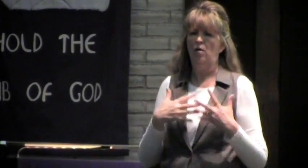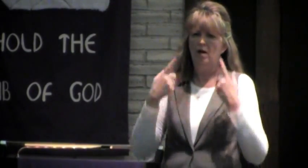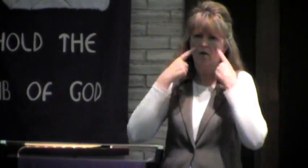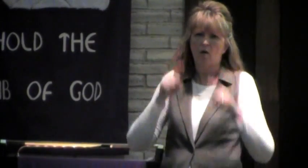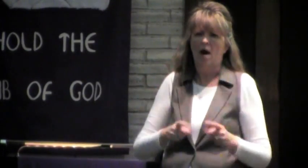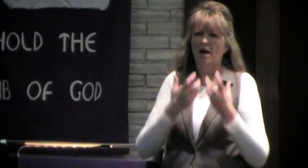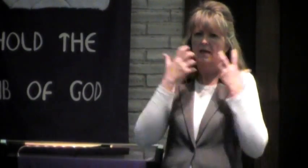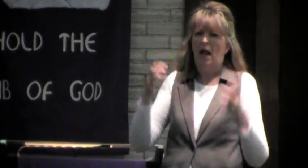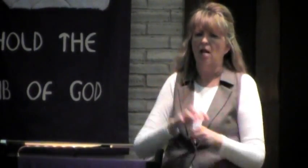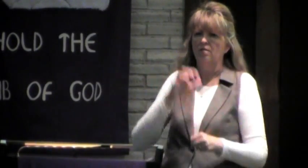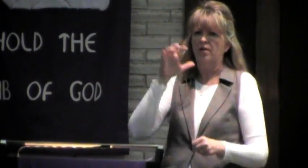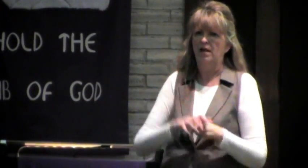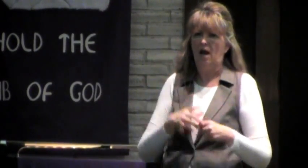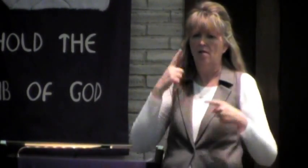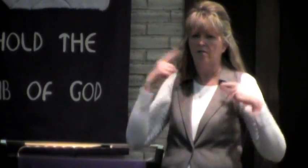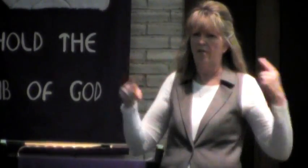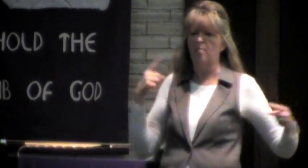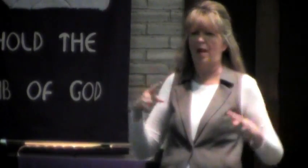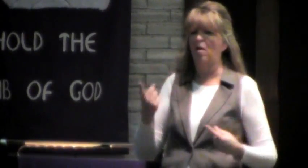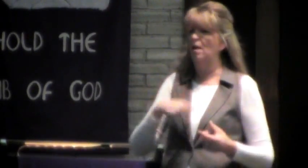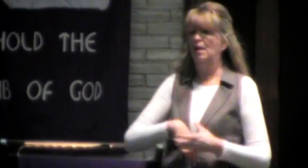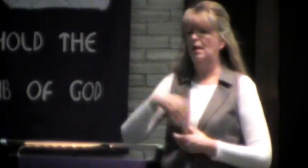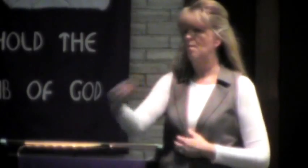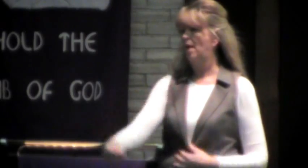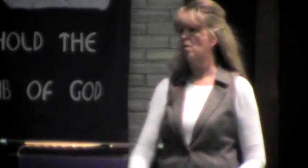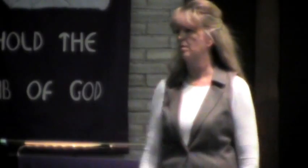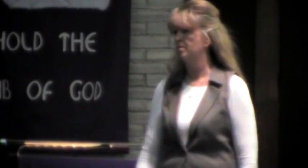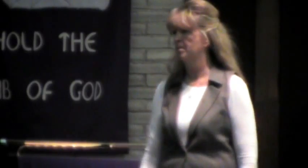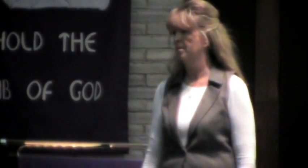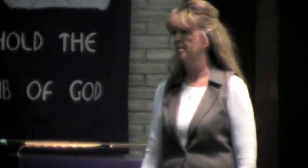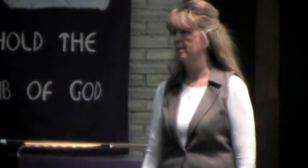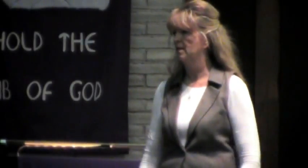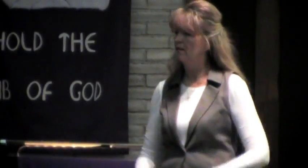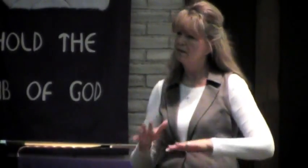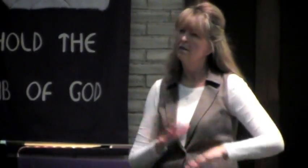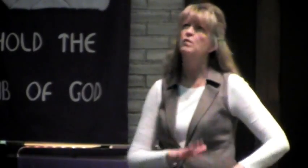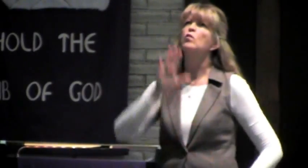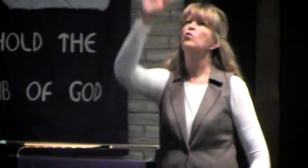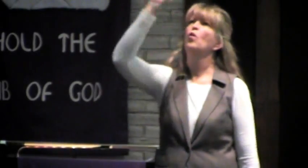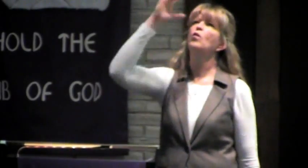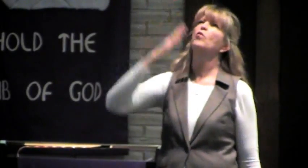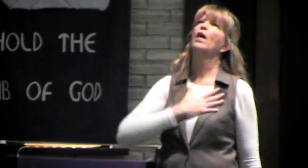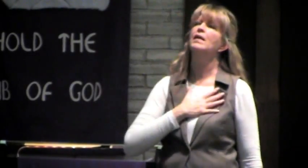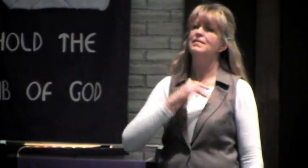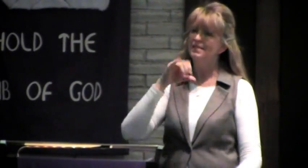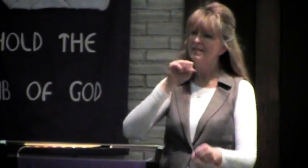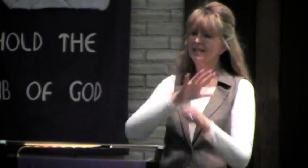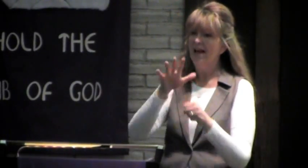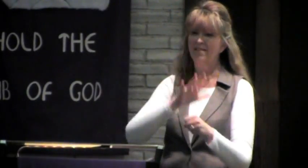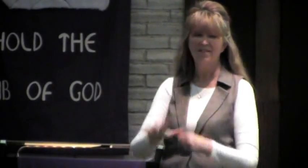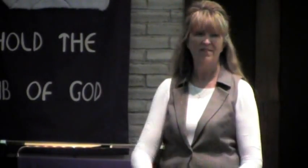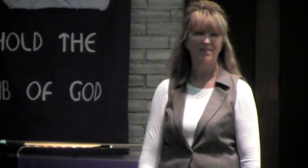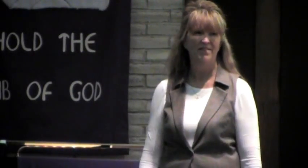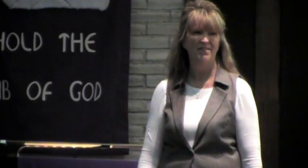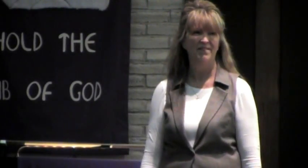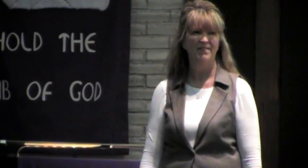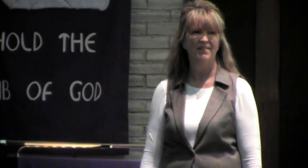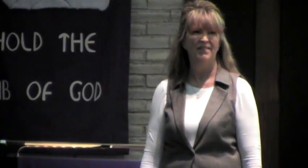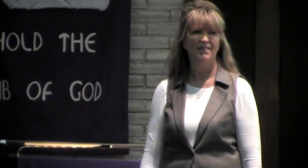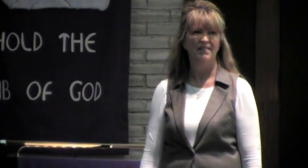Don't let fear and anger and freaking out and tears come out. Put that aside. And remember that